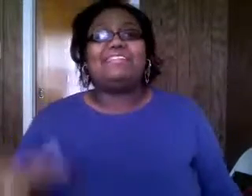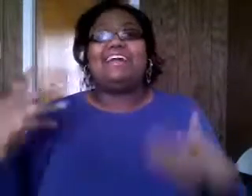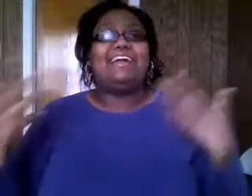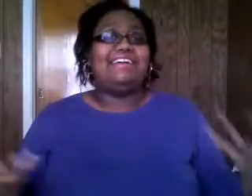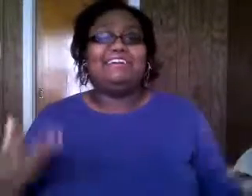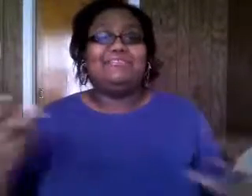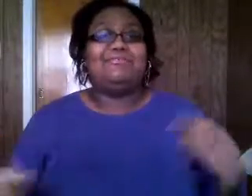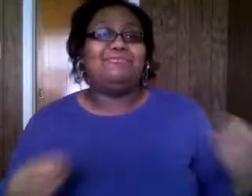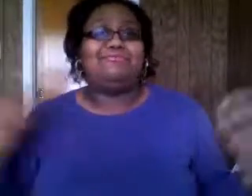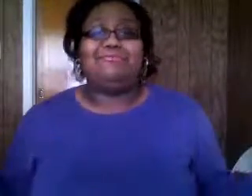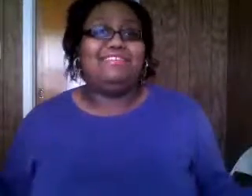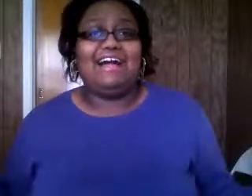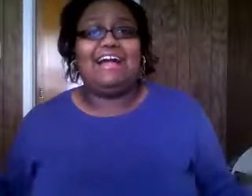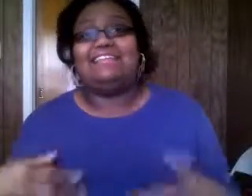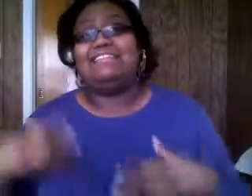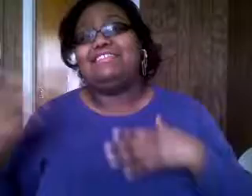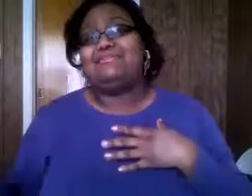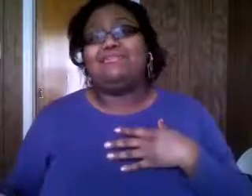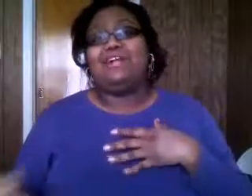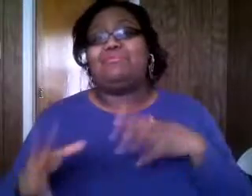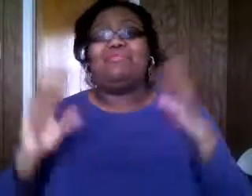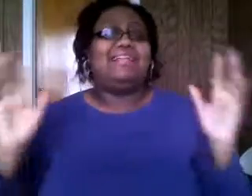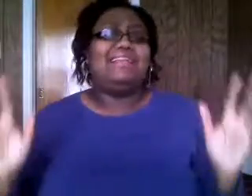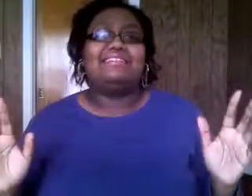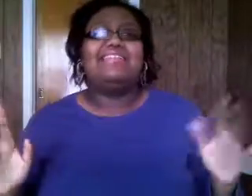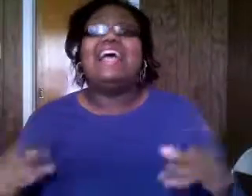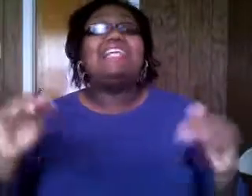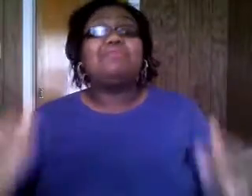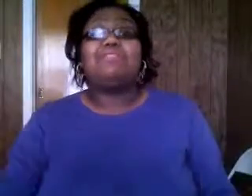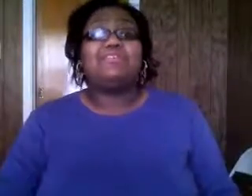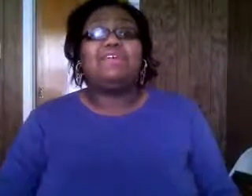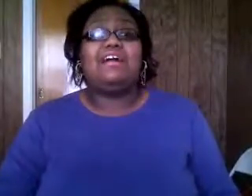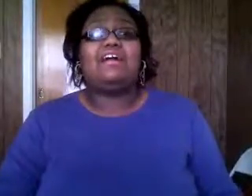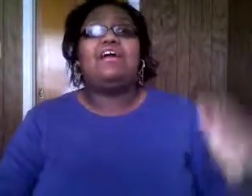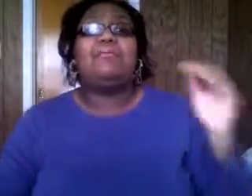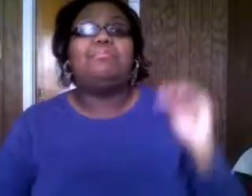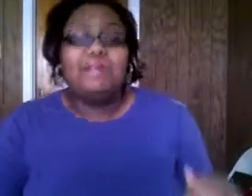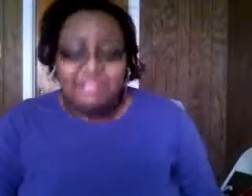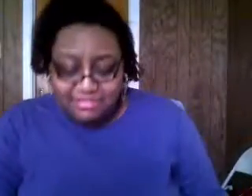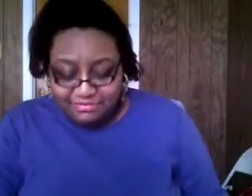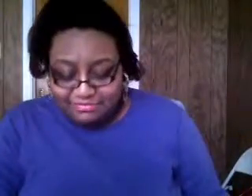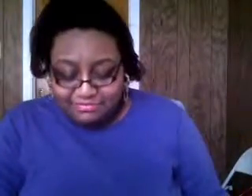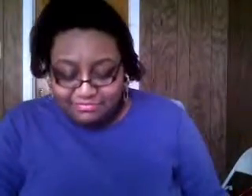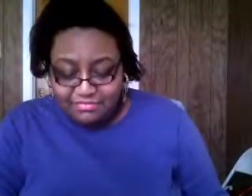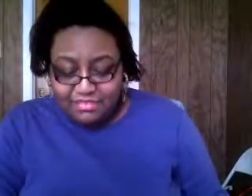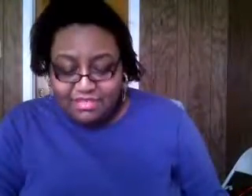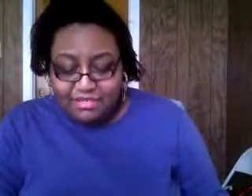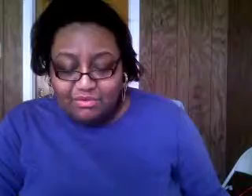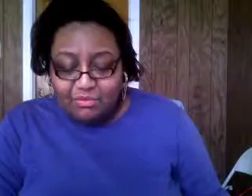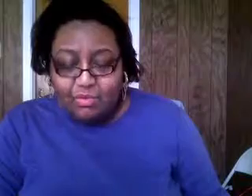like hey you know yeah i need this lord i really would like this it's perfectly fine but what